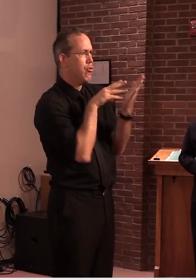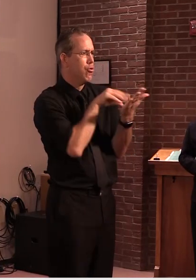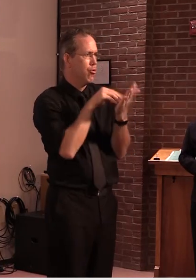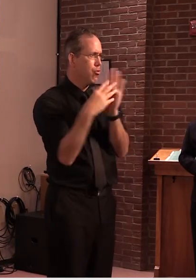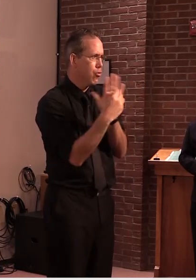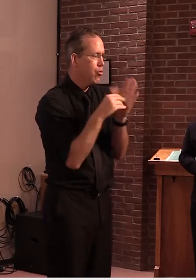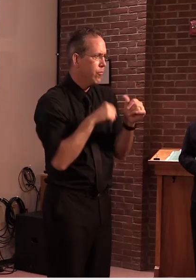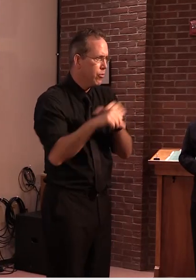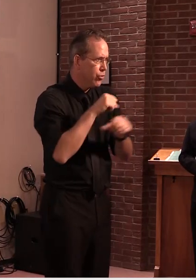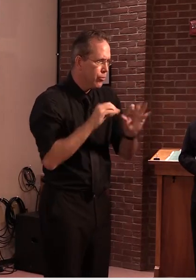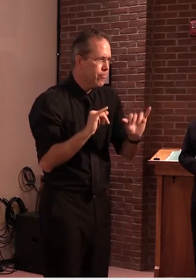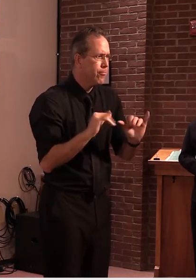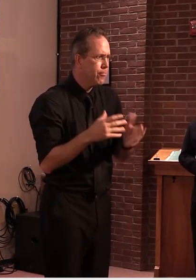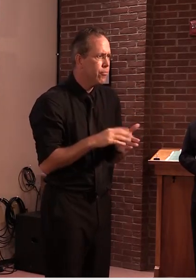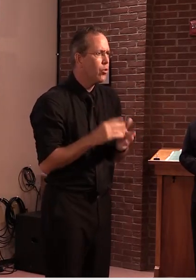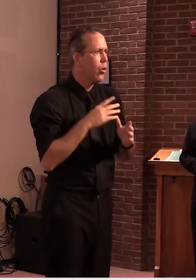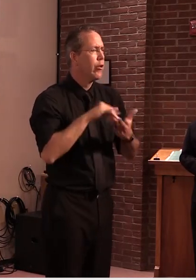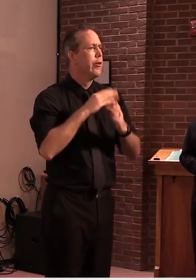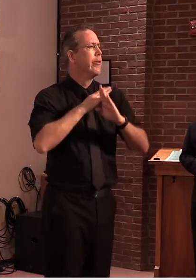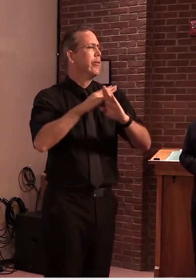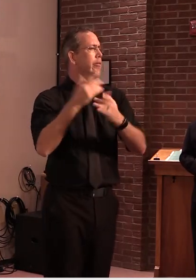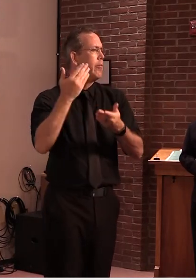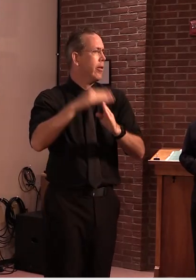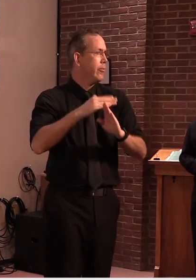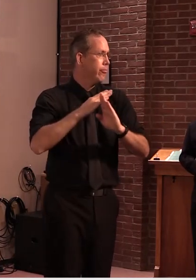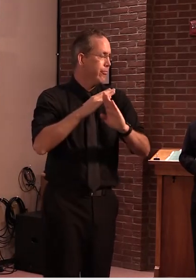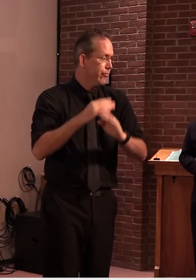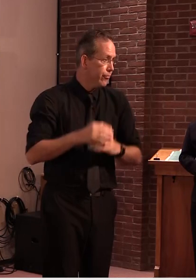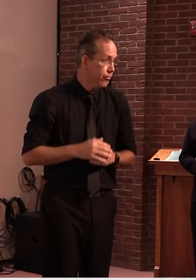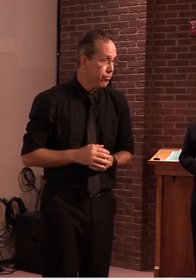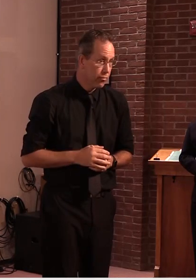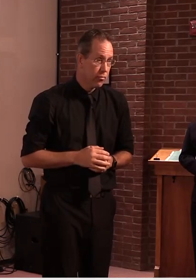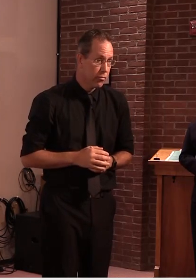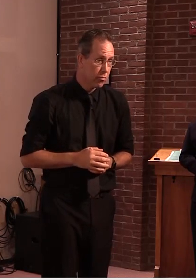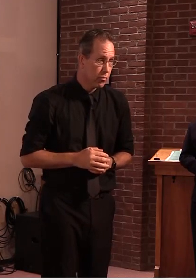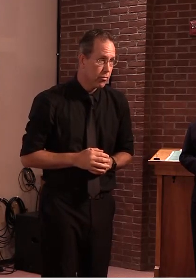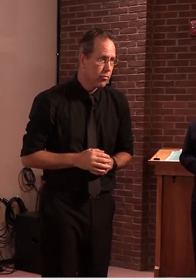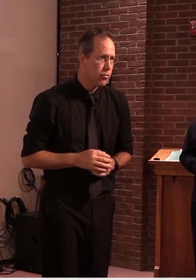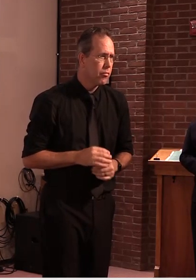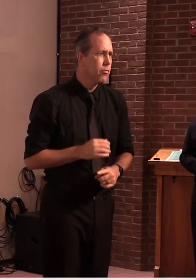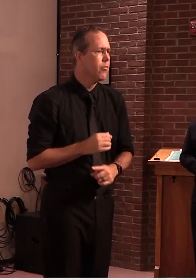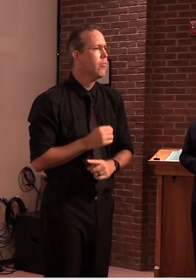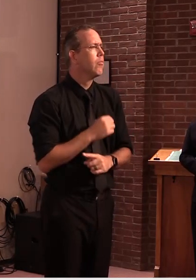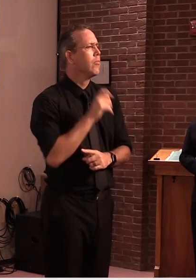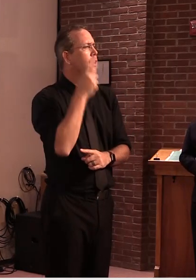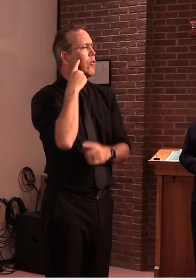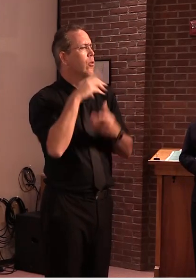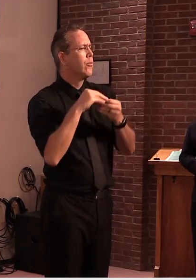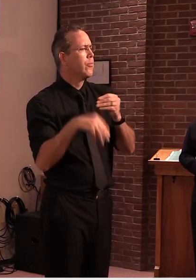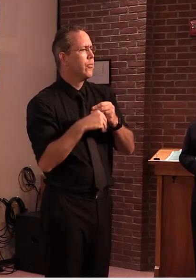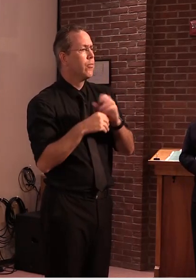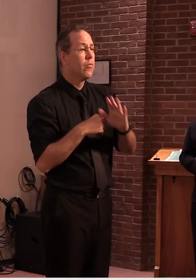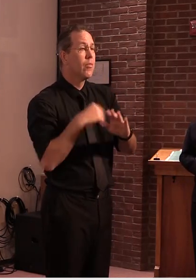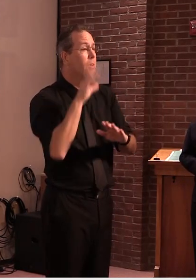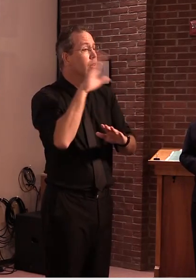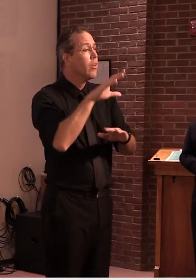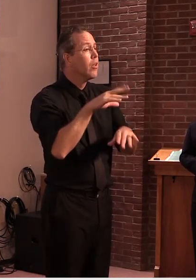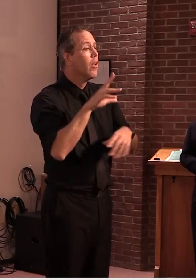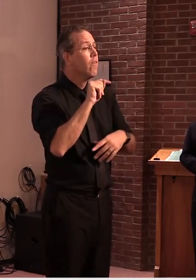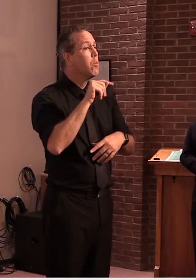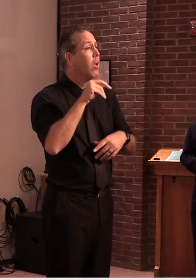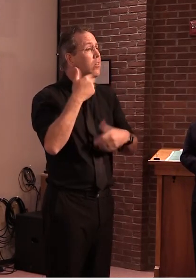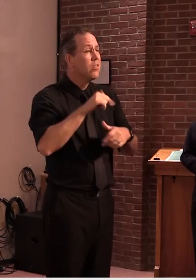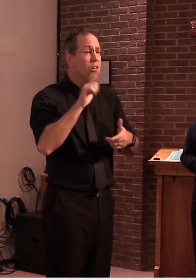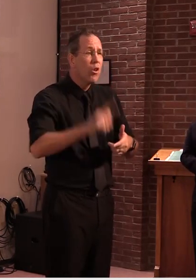and if i might add much like our schools with the lowest number of cases in the nation the lowest positivity rate